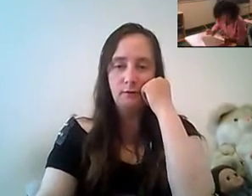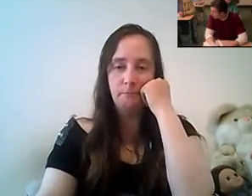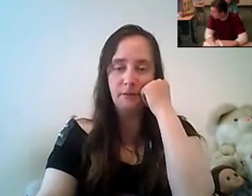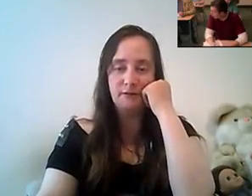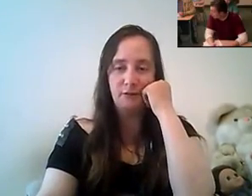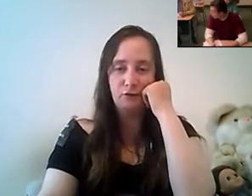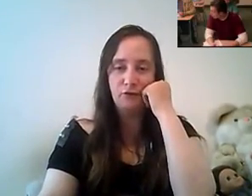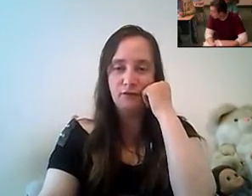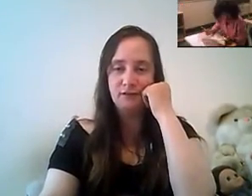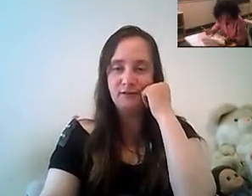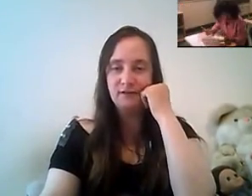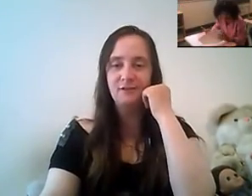you brad the douche face isn't it